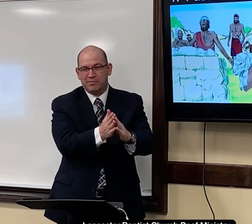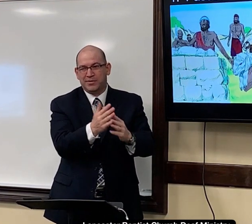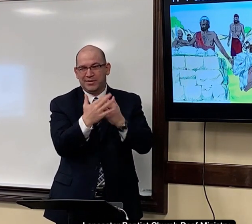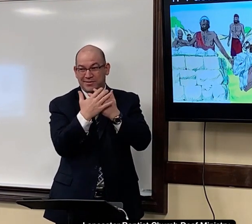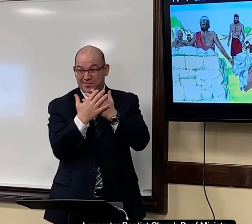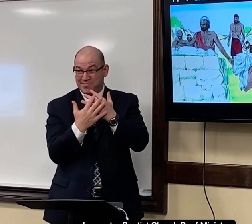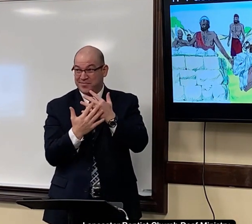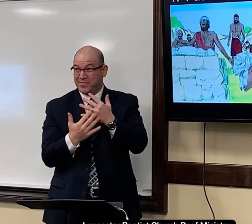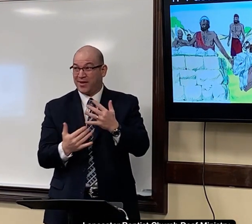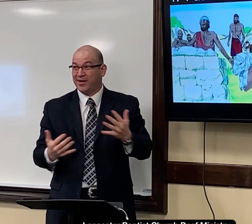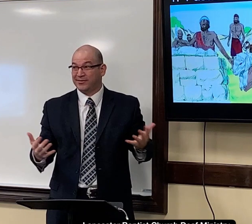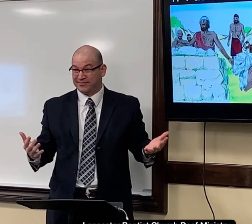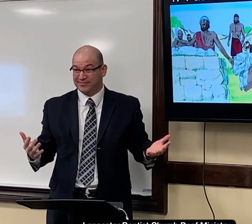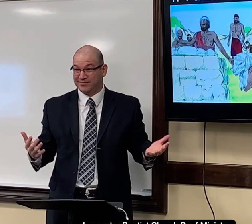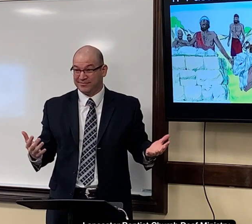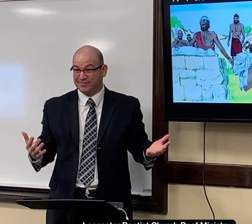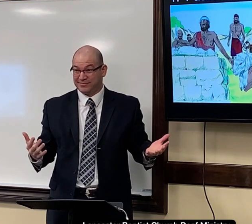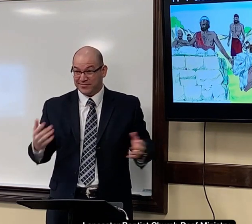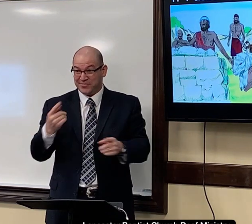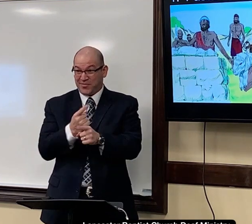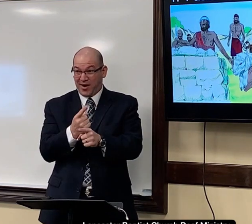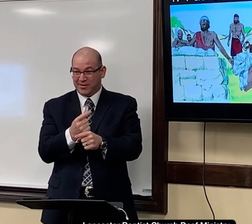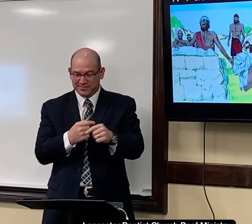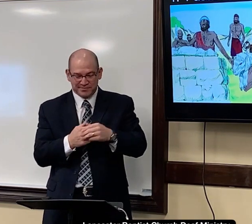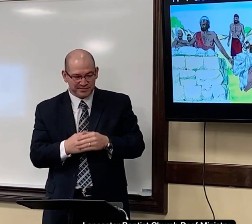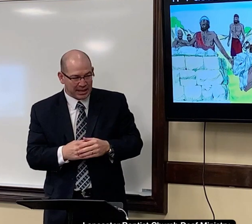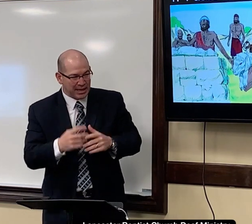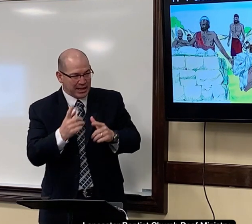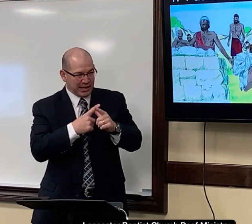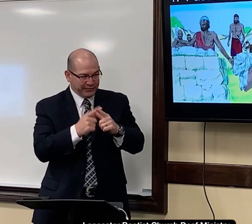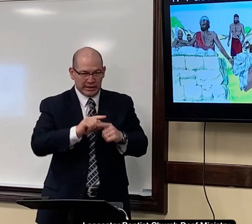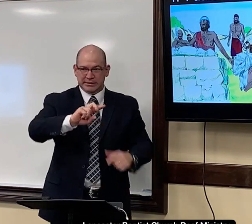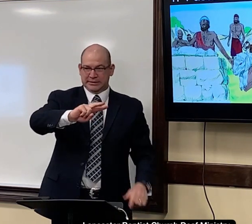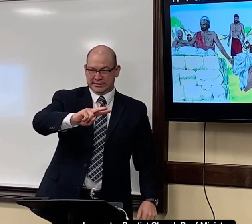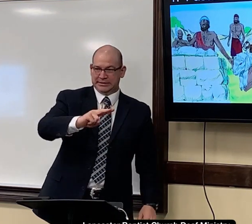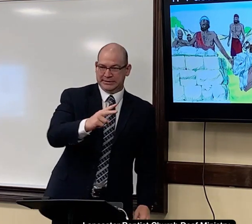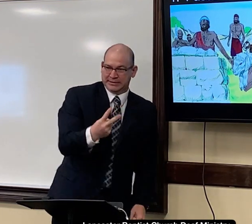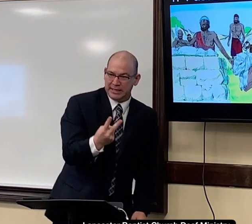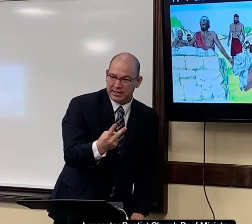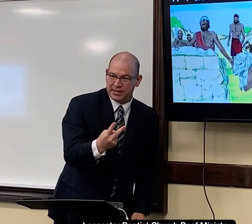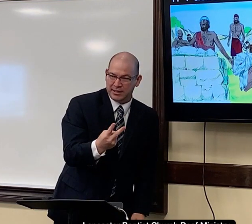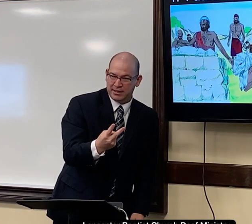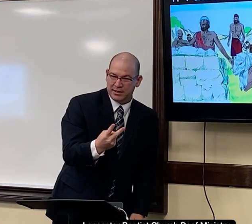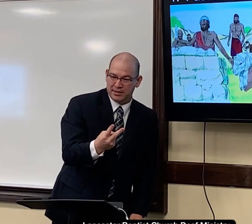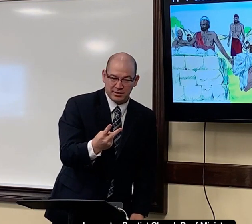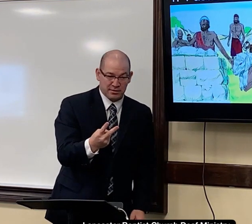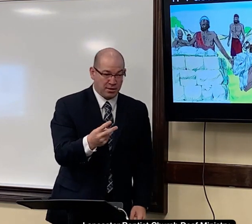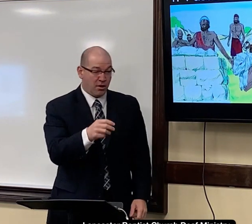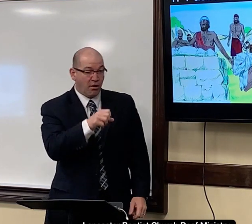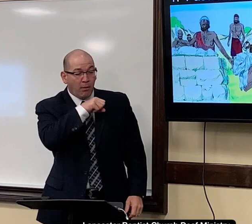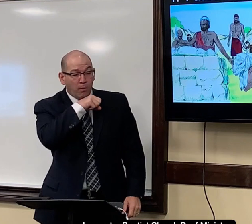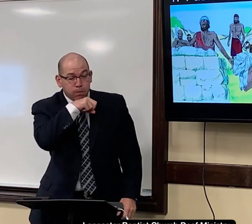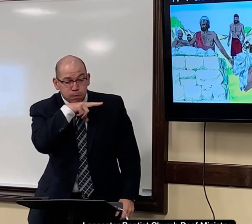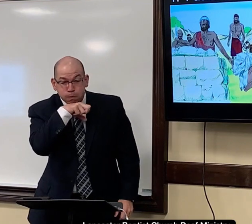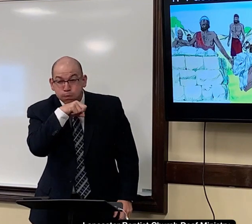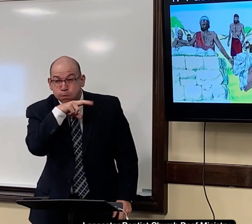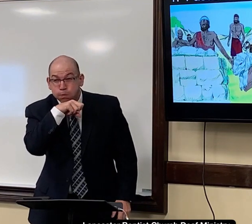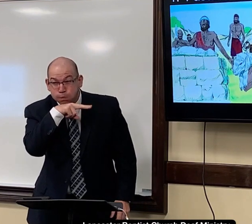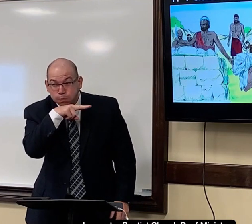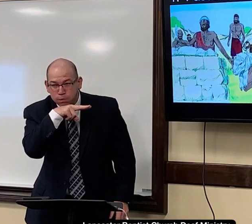became blood right the second miracle was